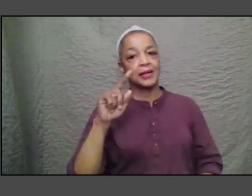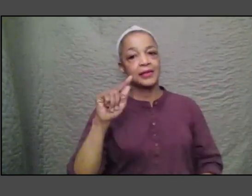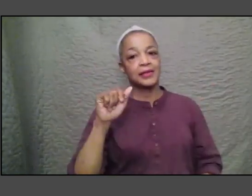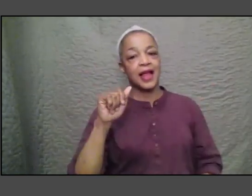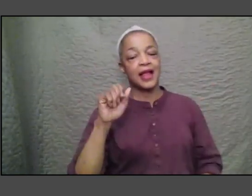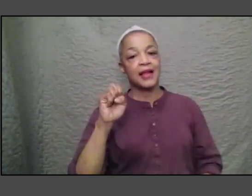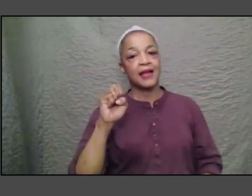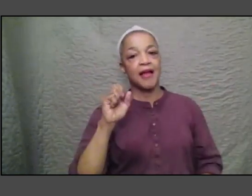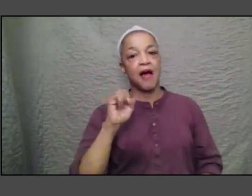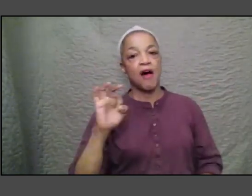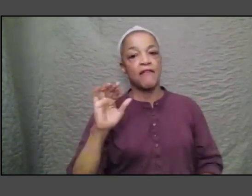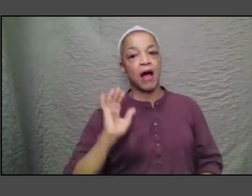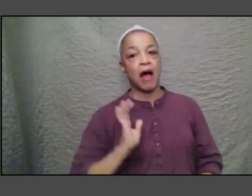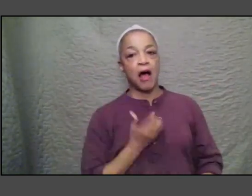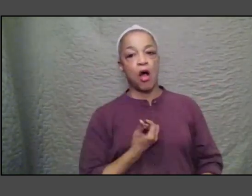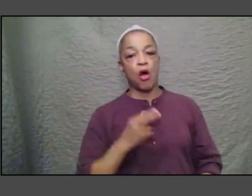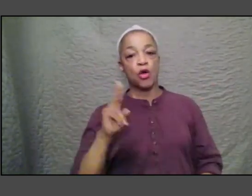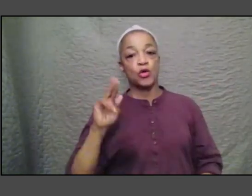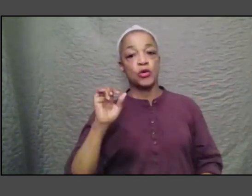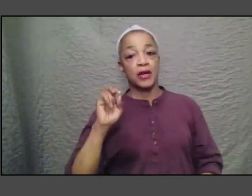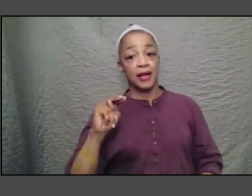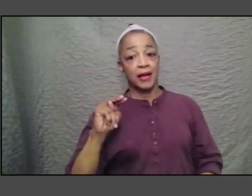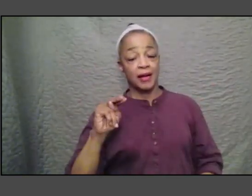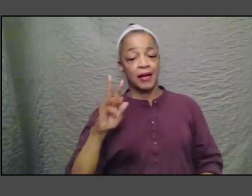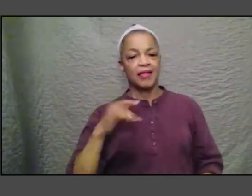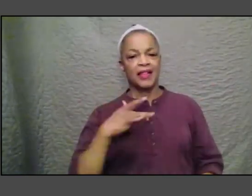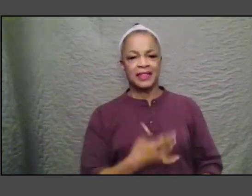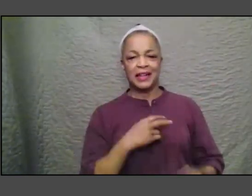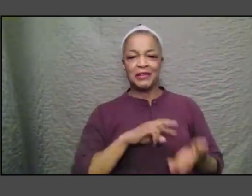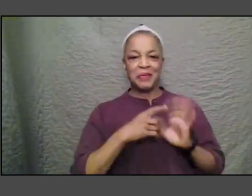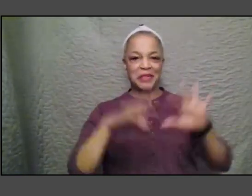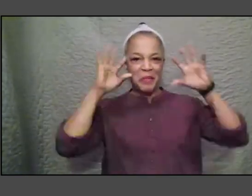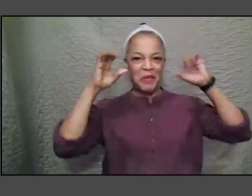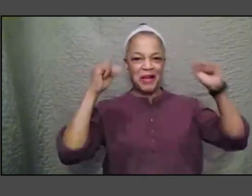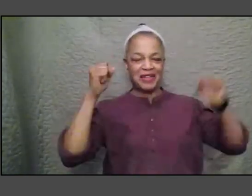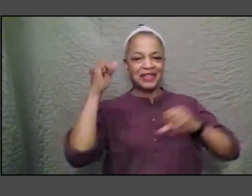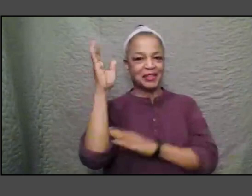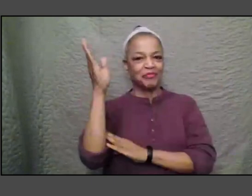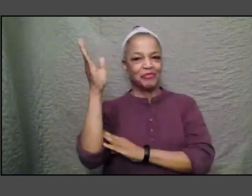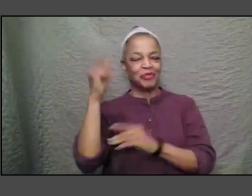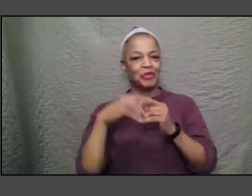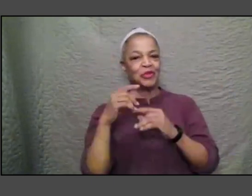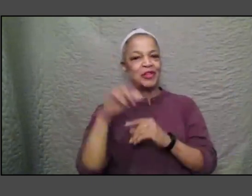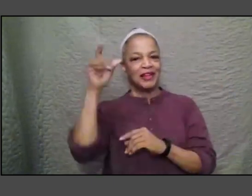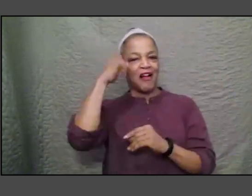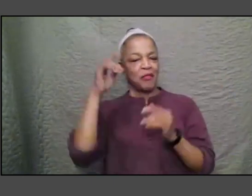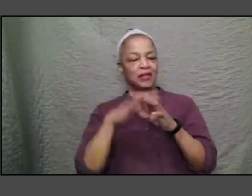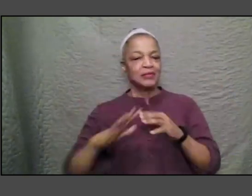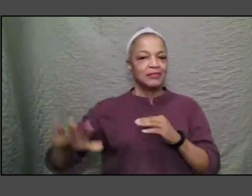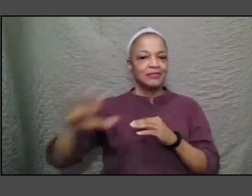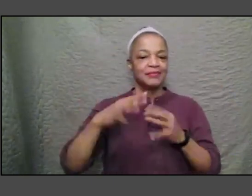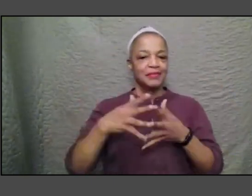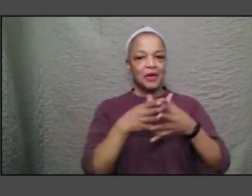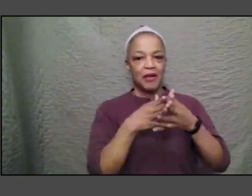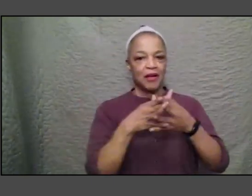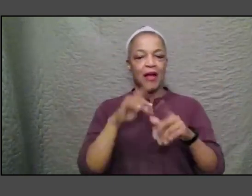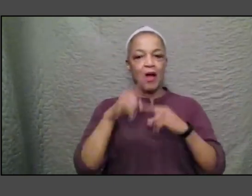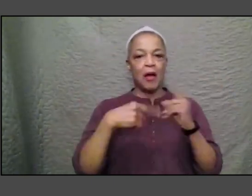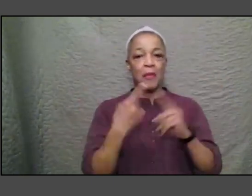of course usually refers to the president's address to the government and the nation about the state of the body politic in a governmental